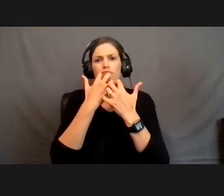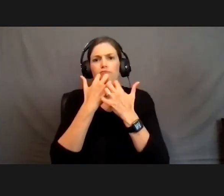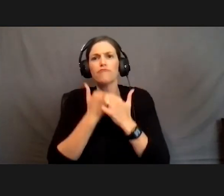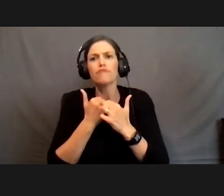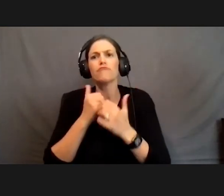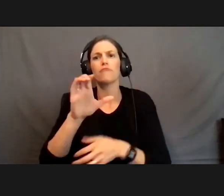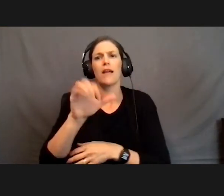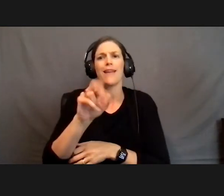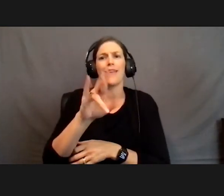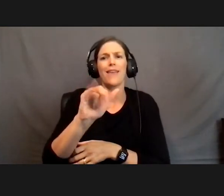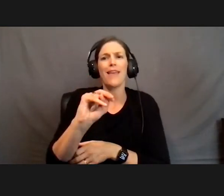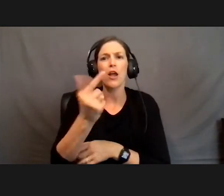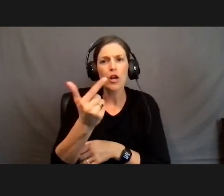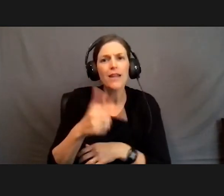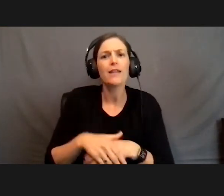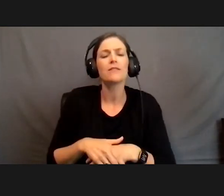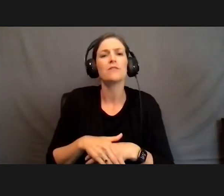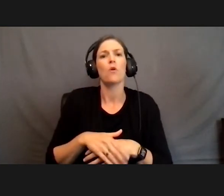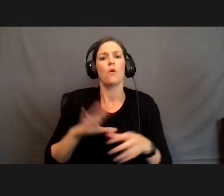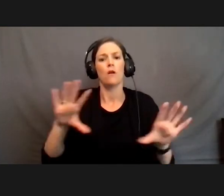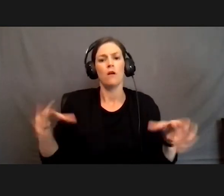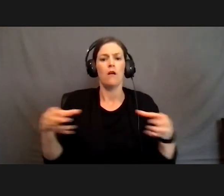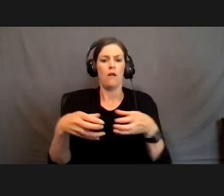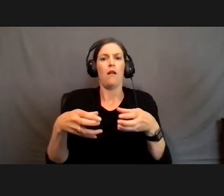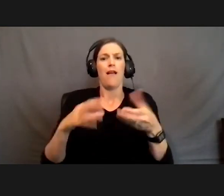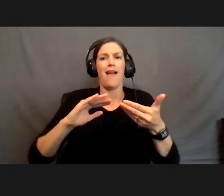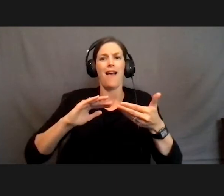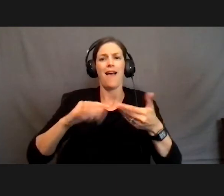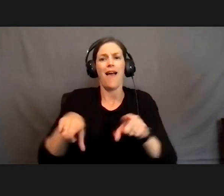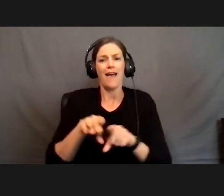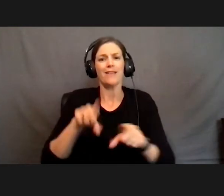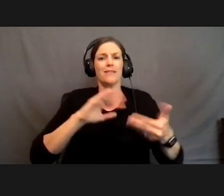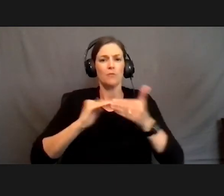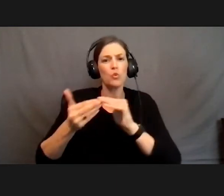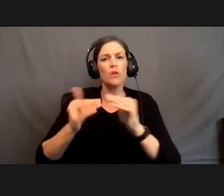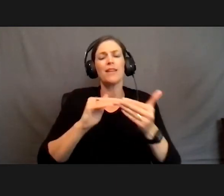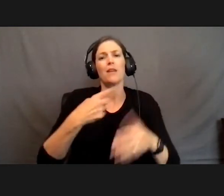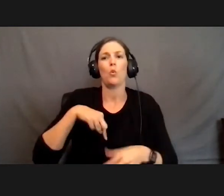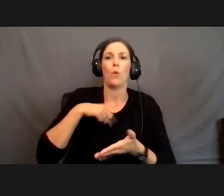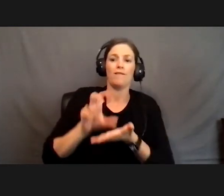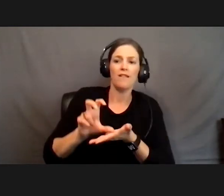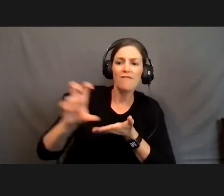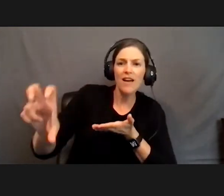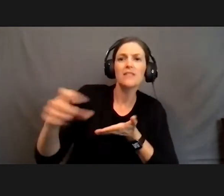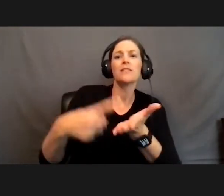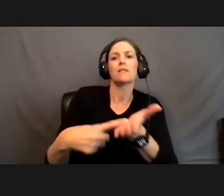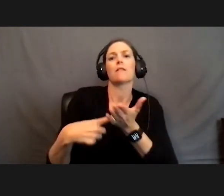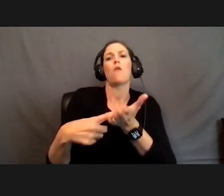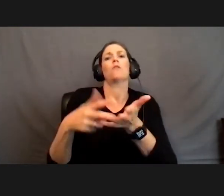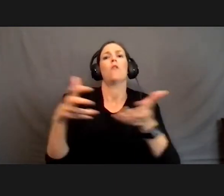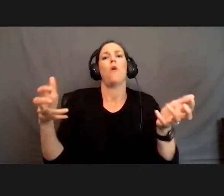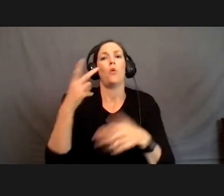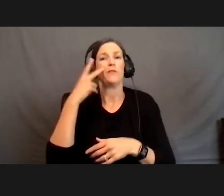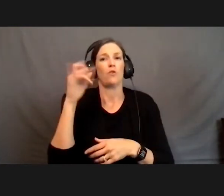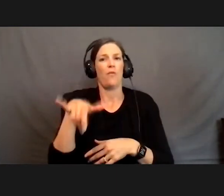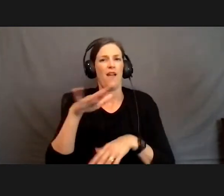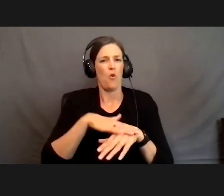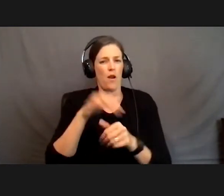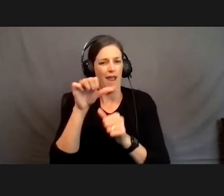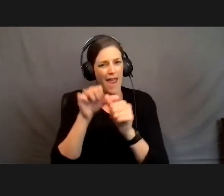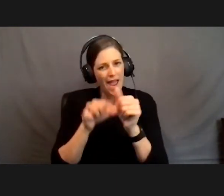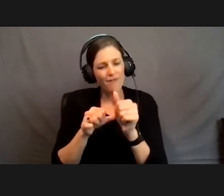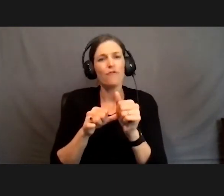coming together as, as a community and, you we've invested and we've talked a lot and, and we saw that on every one of